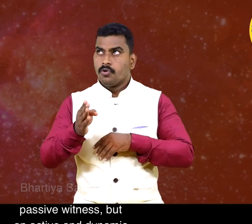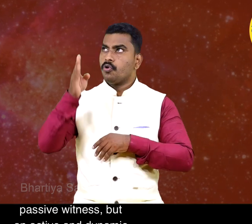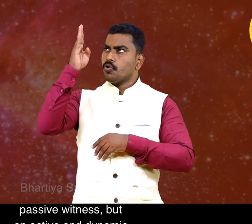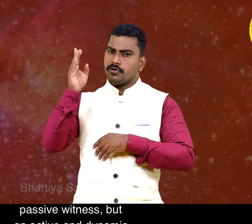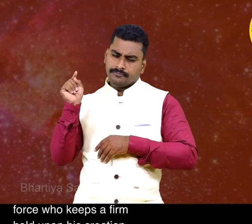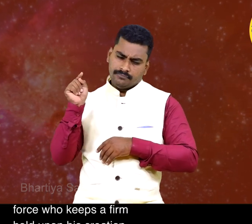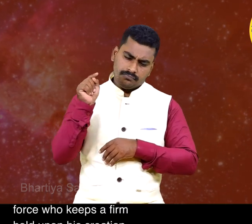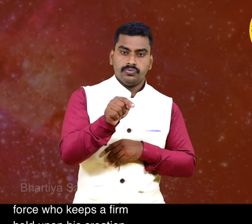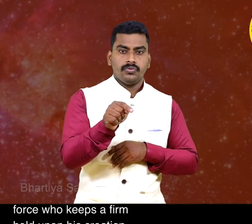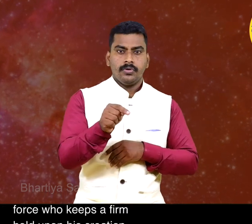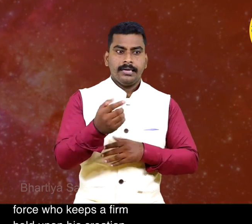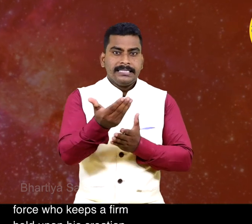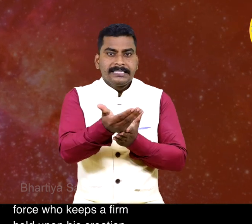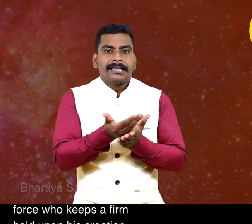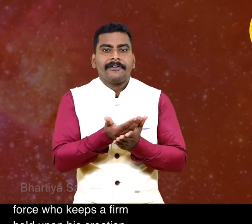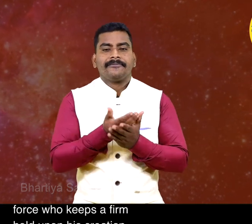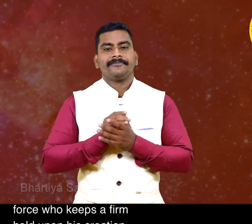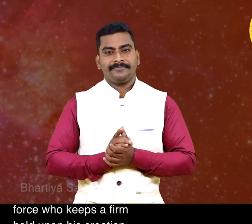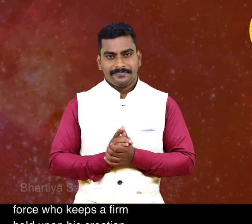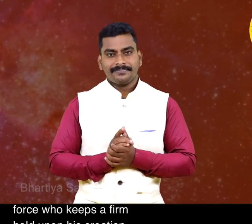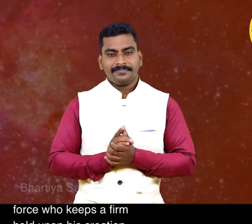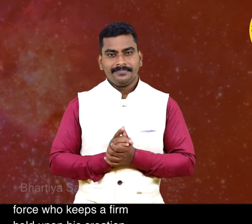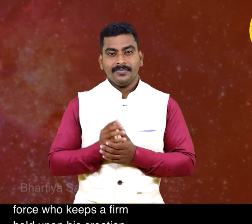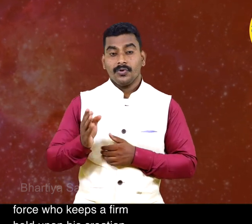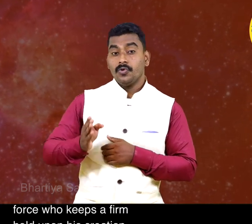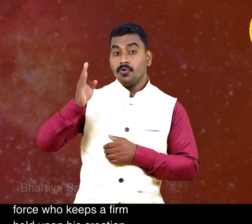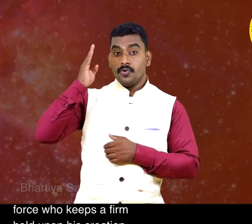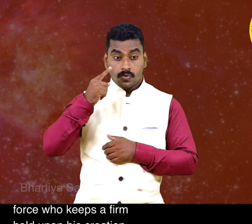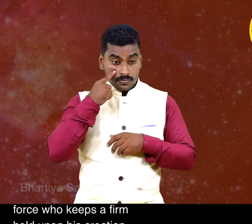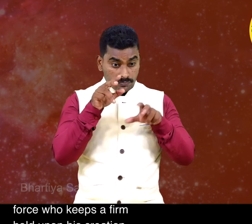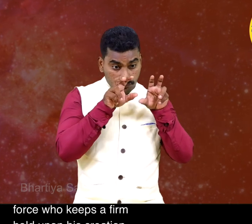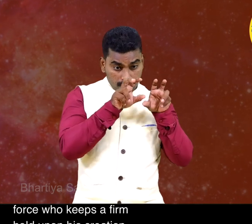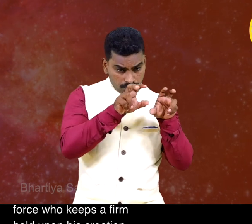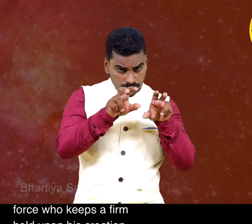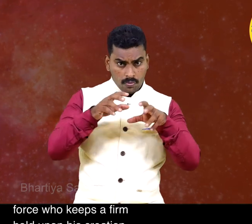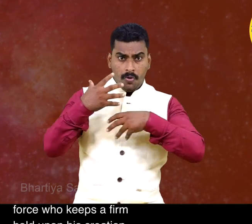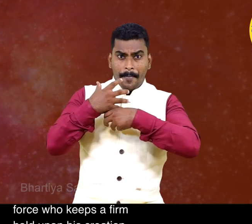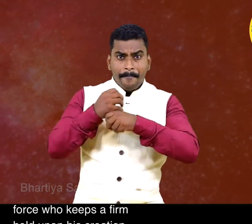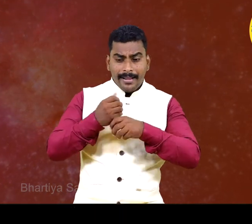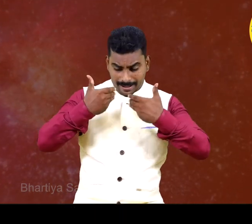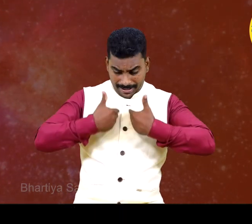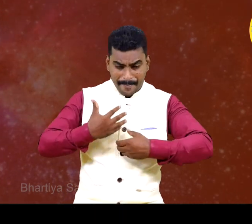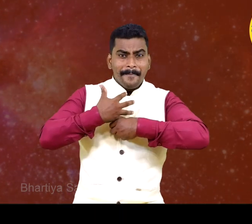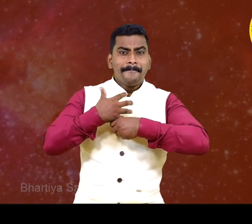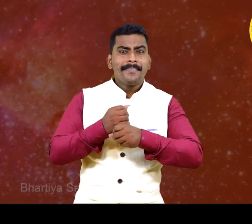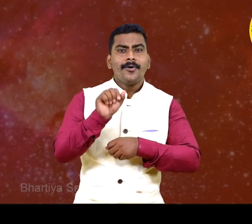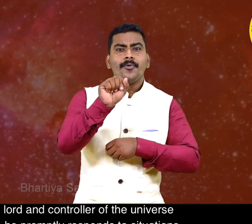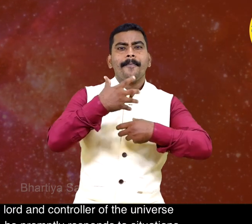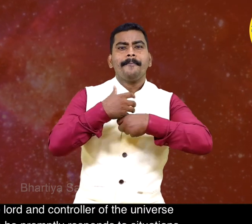force who keeps a firm hold upon his creation. As the